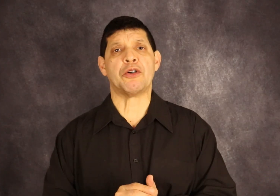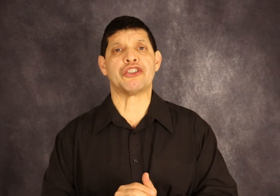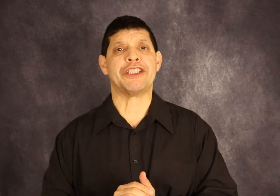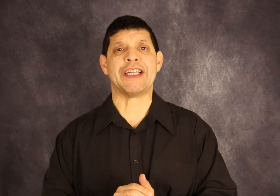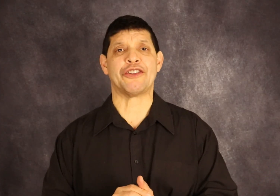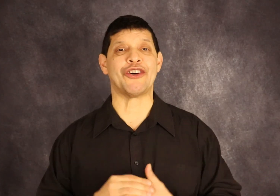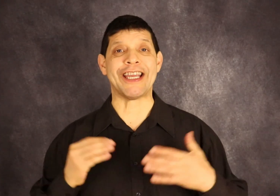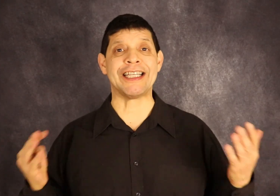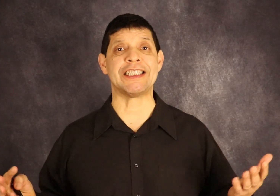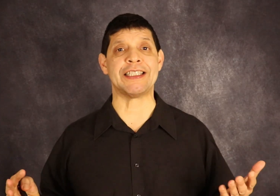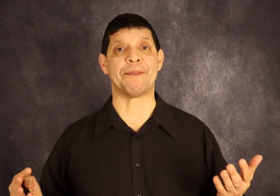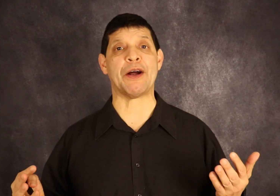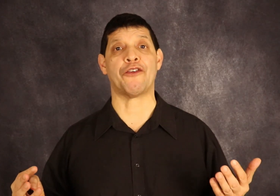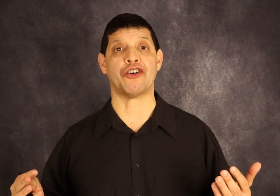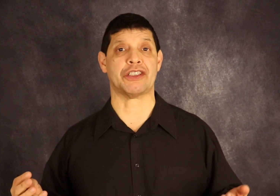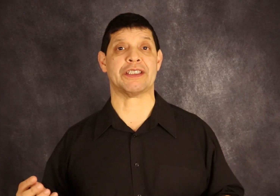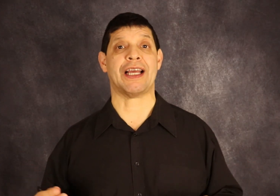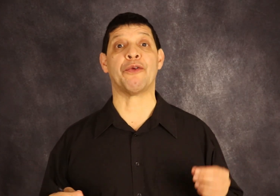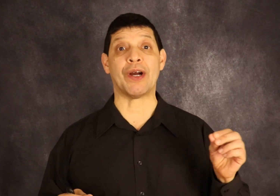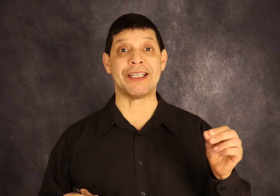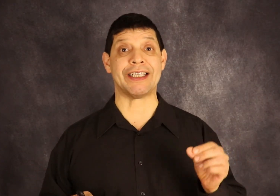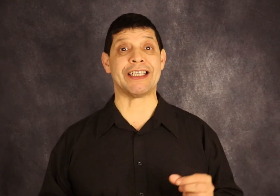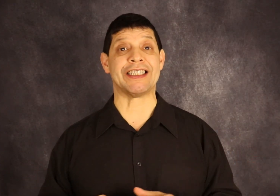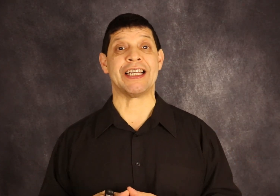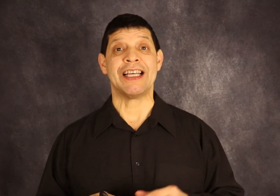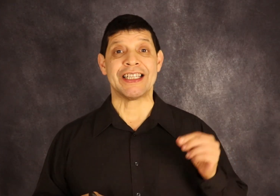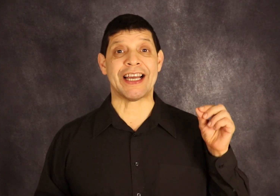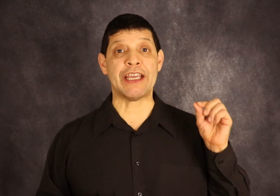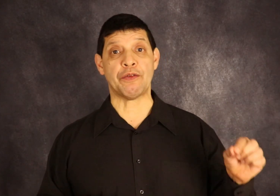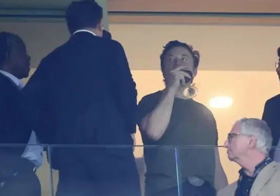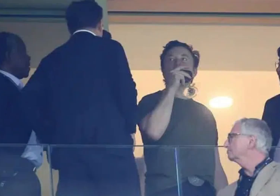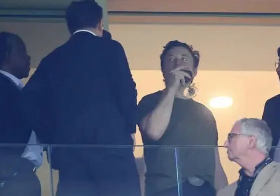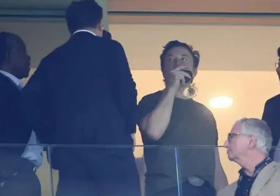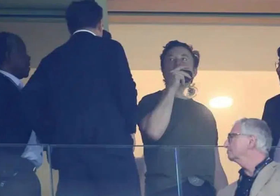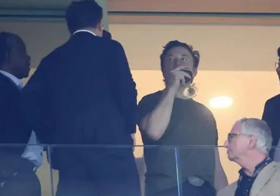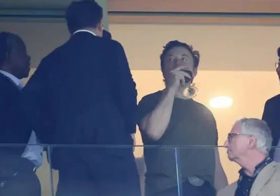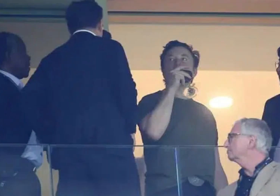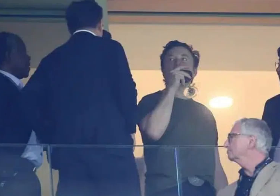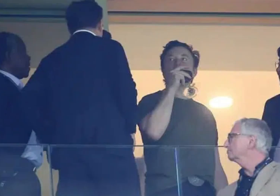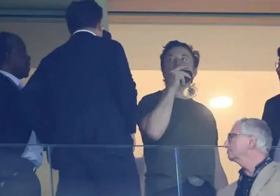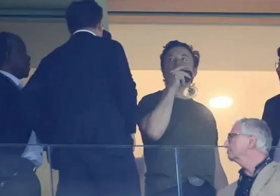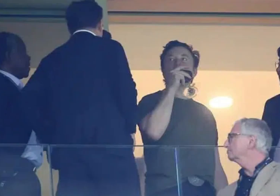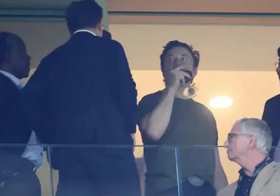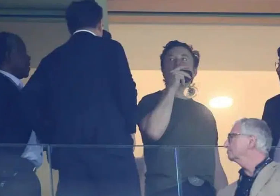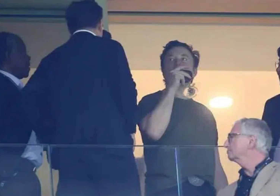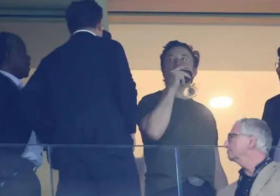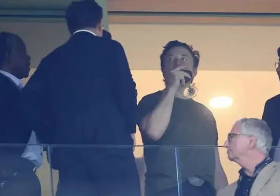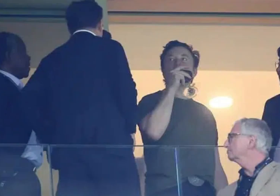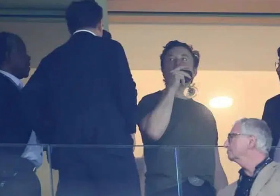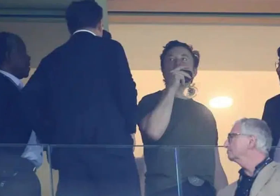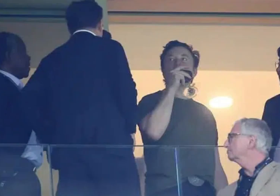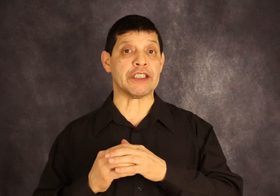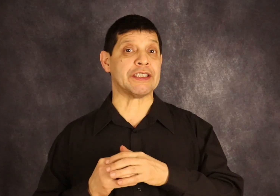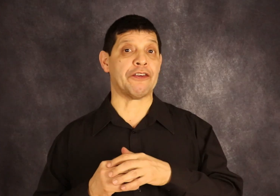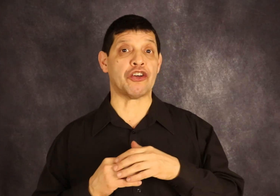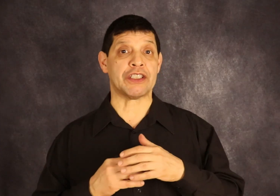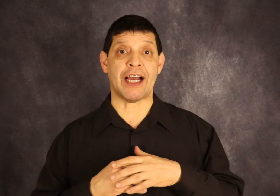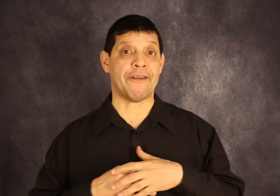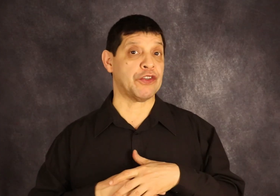Musk didn't know anything about rockets. And what he did is that he went to Russia to buy one of the rockets that Russia has